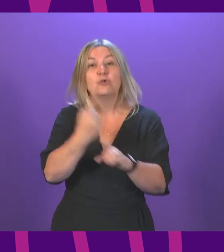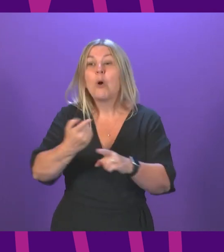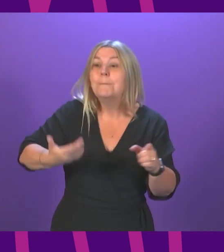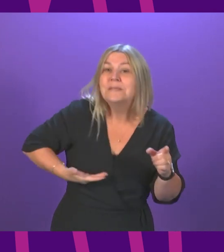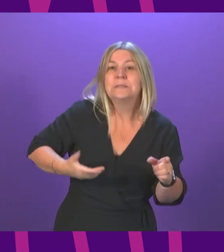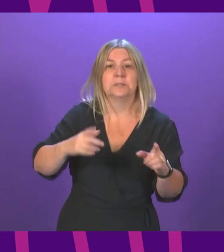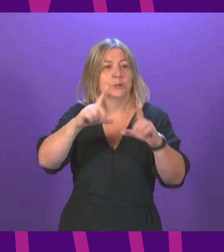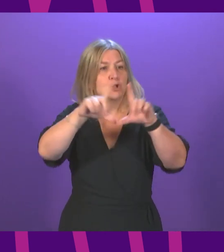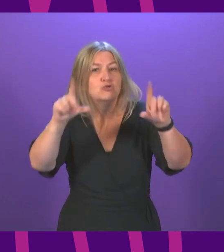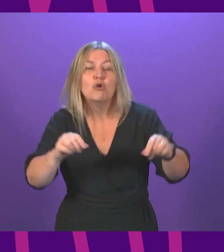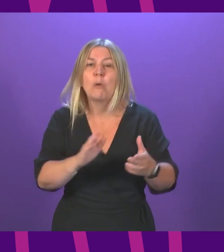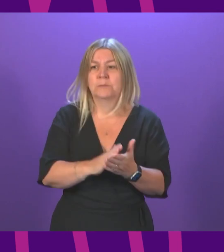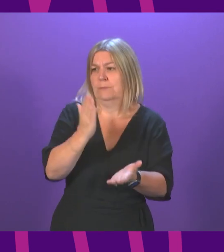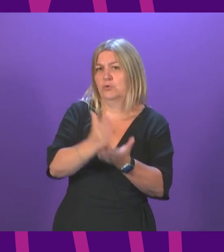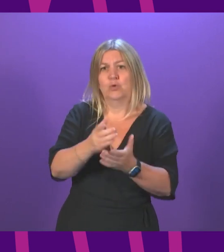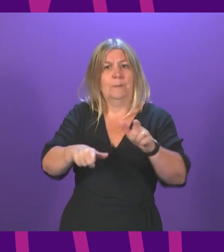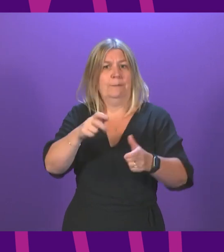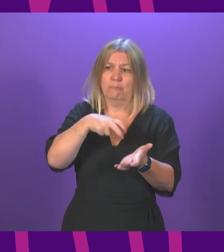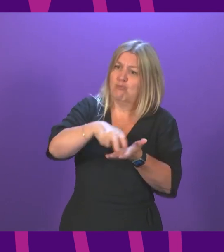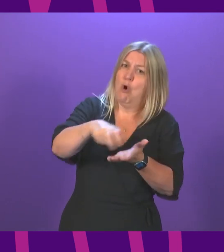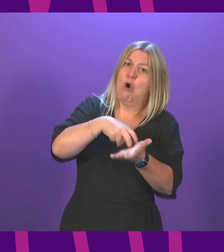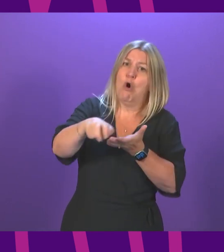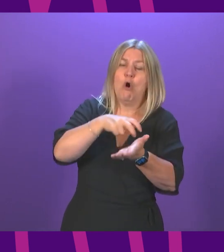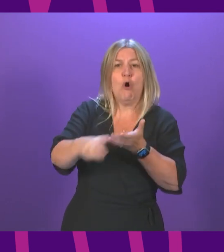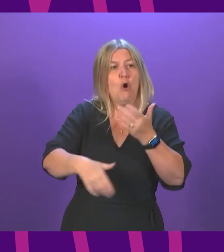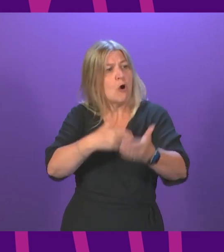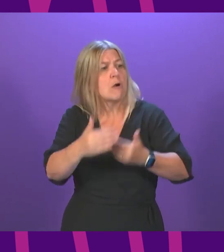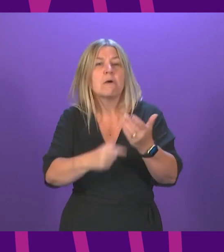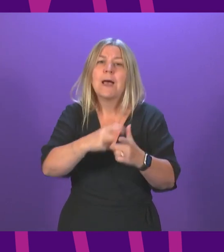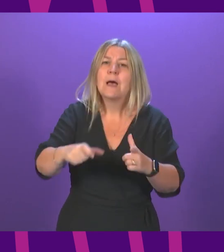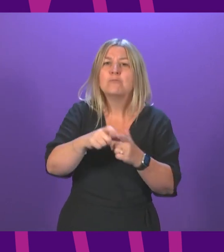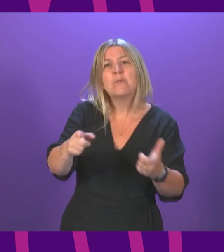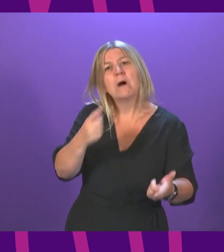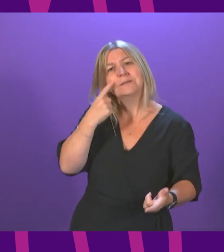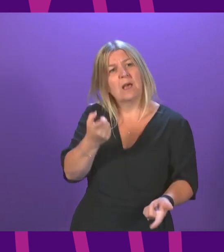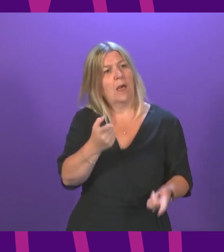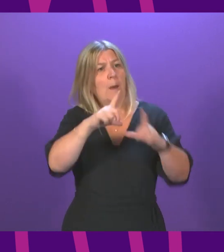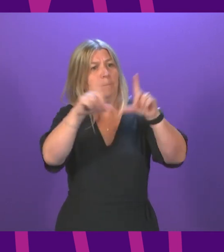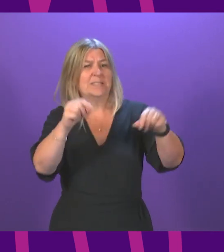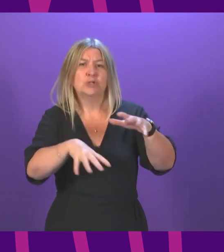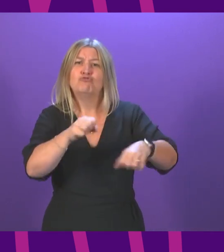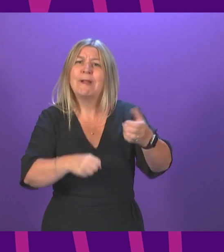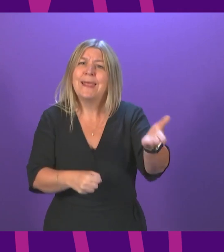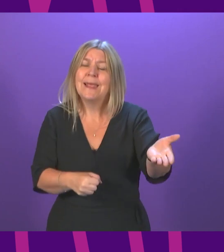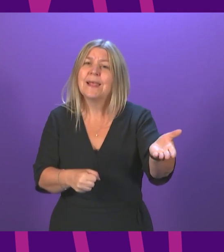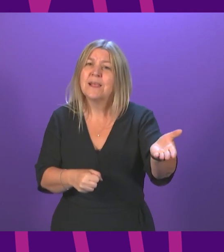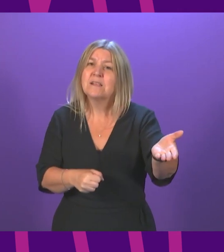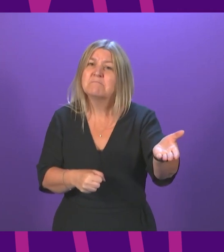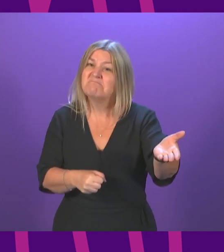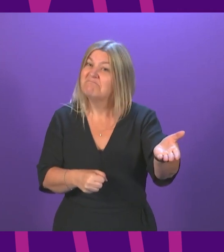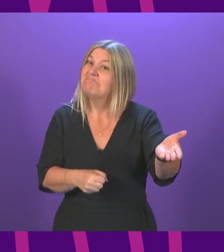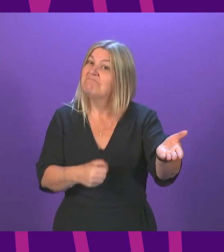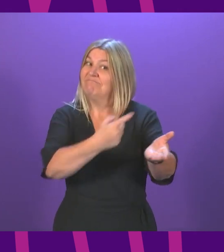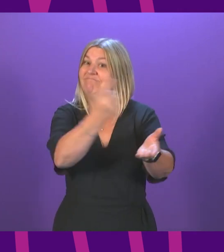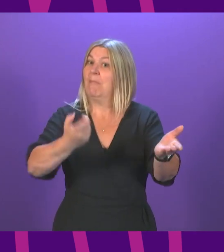Parliament, and they'll have seen businesses how frustrated they are. That's what I mean by having a can-do approach. Because behind every business, there are